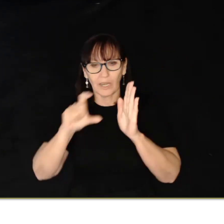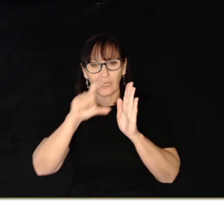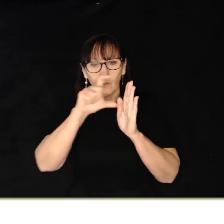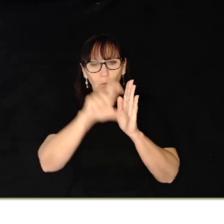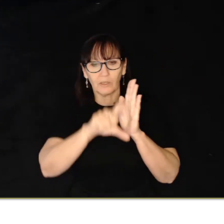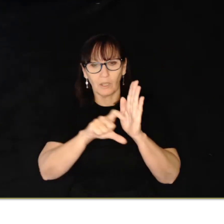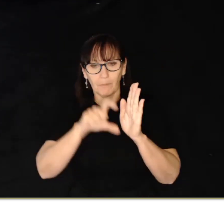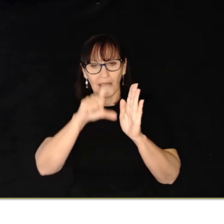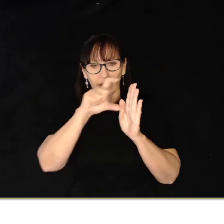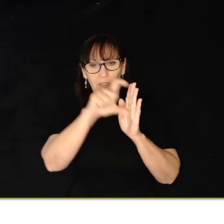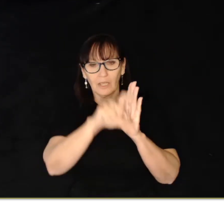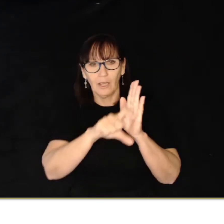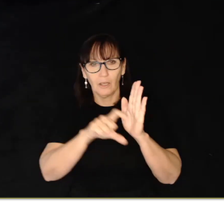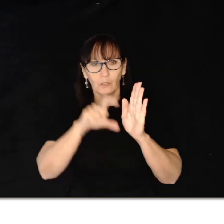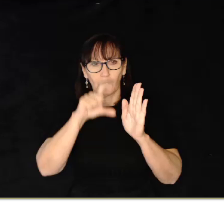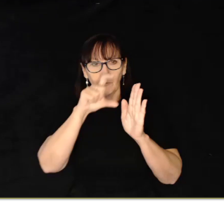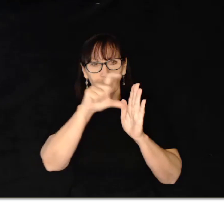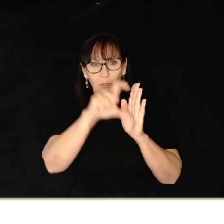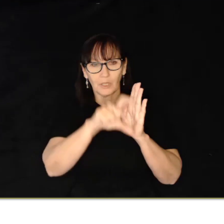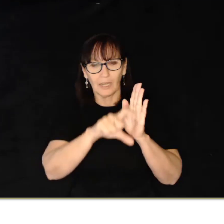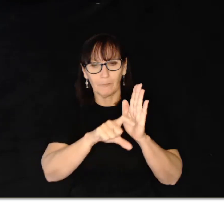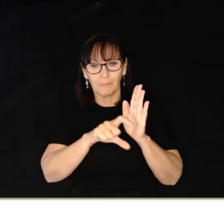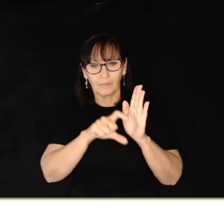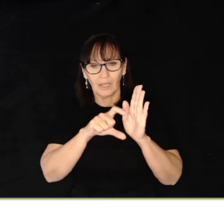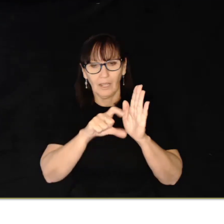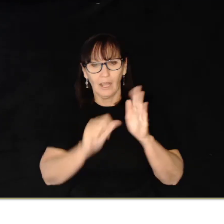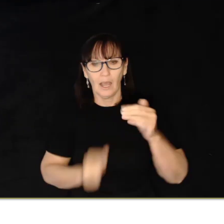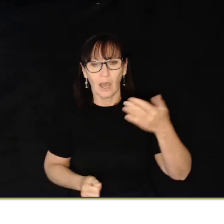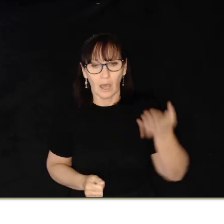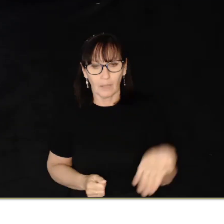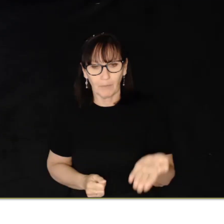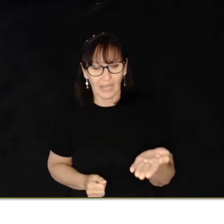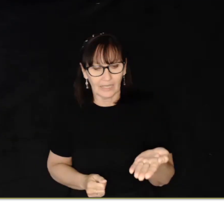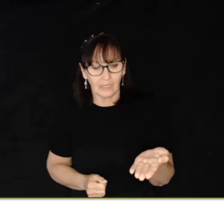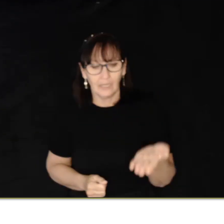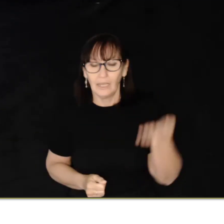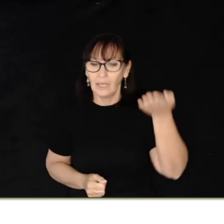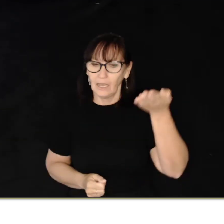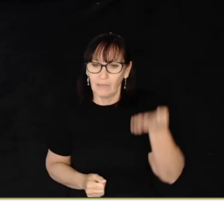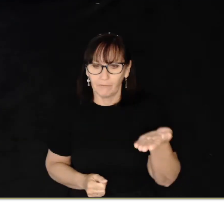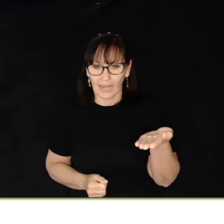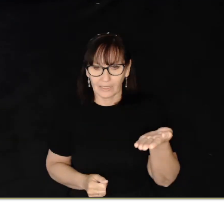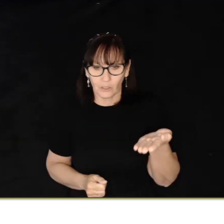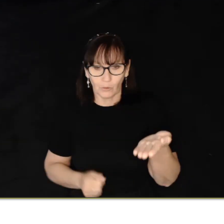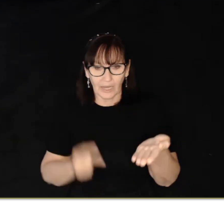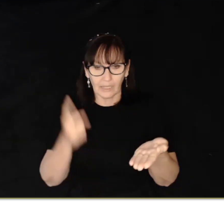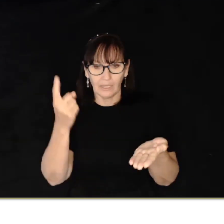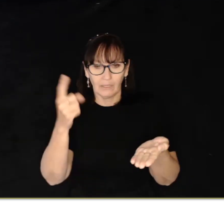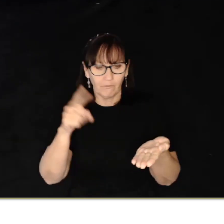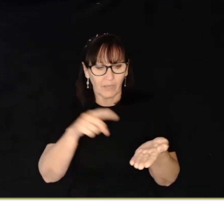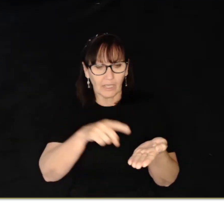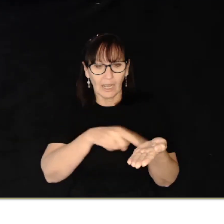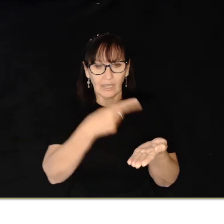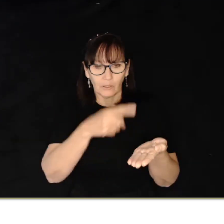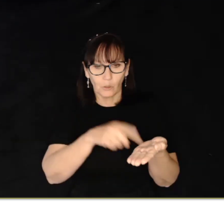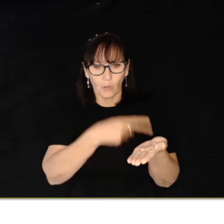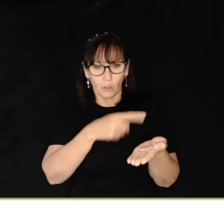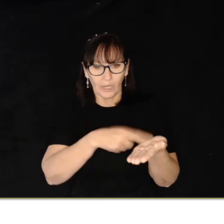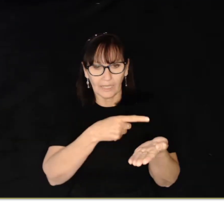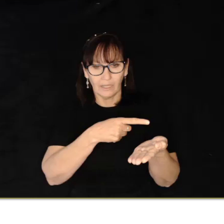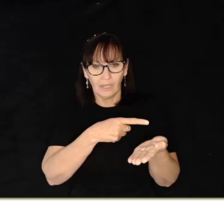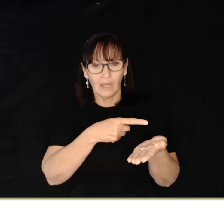screen with your mouse. Computer. iPad. Flat screen, finger